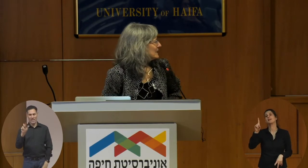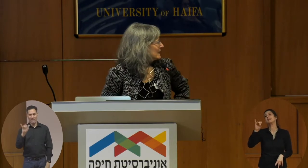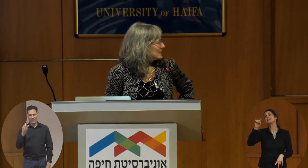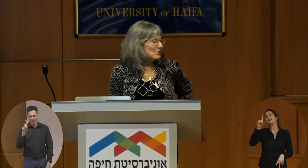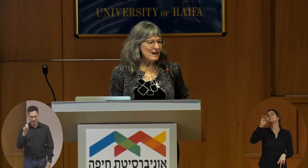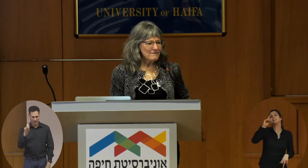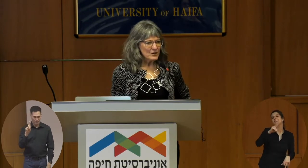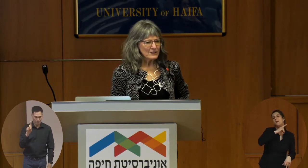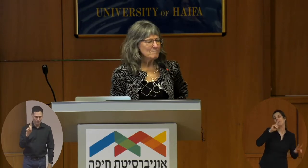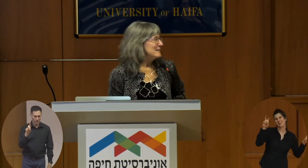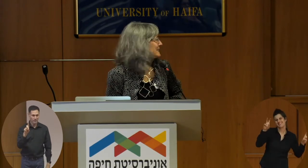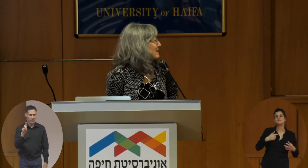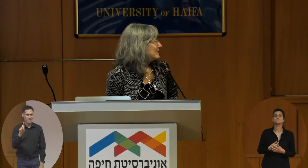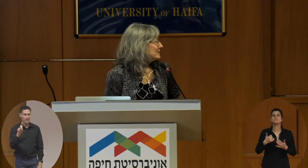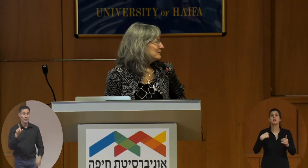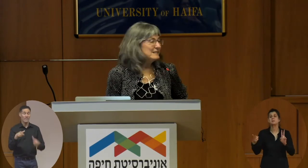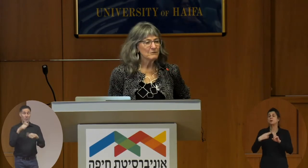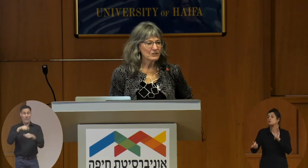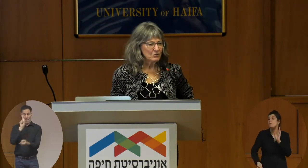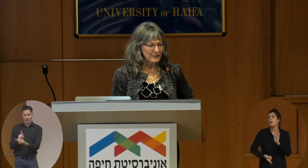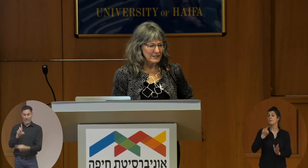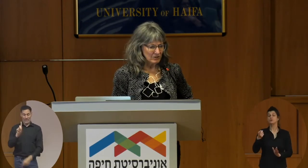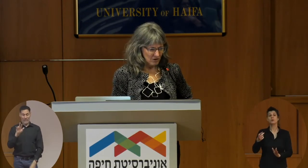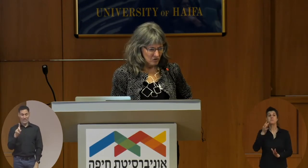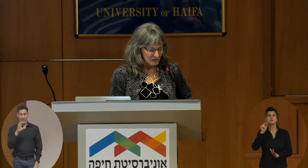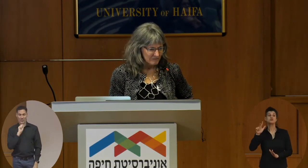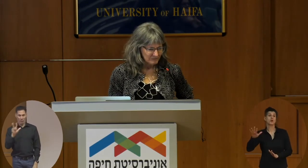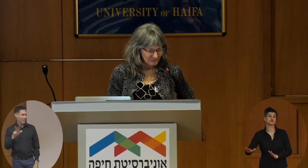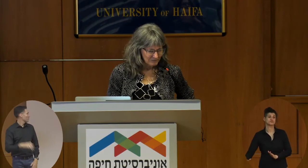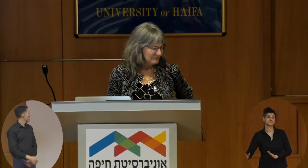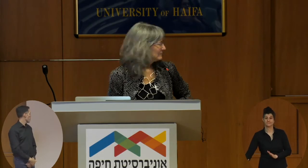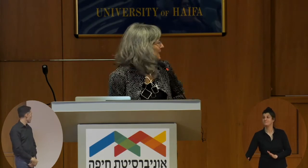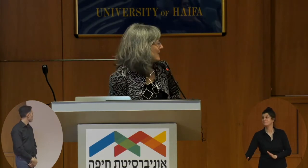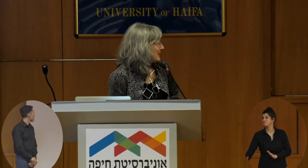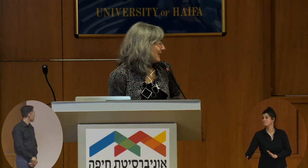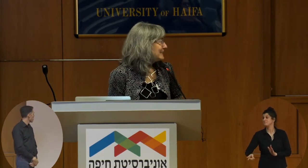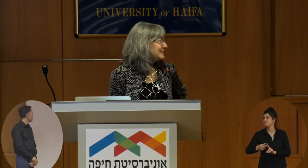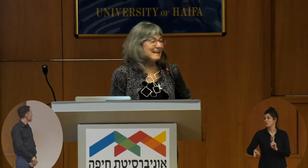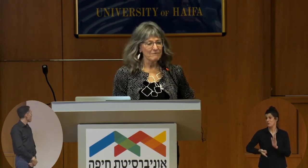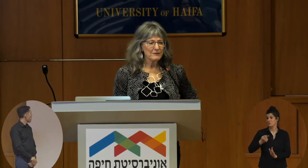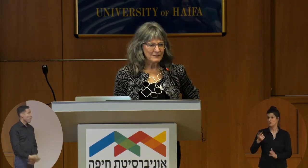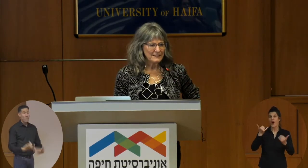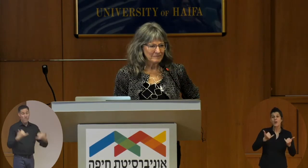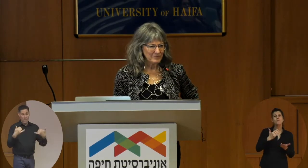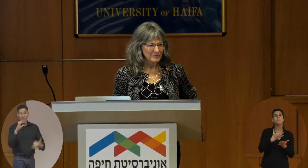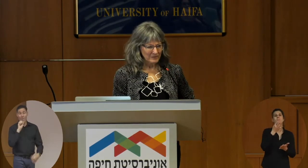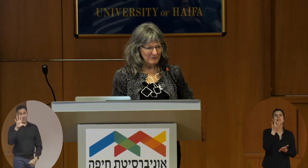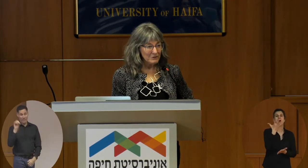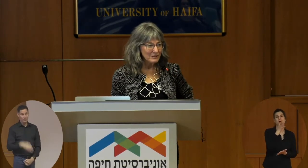So I first met David when he was three years old, and he is now 50. We've known